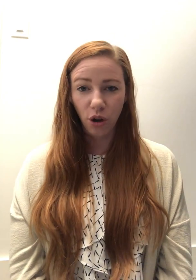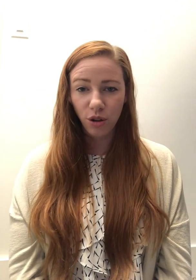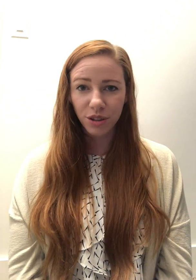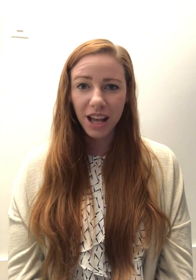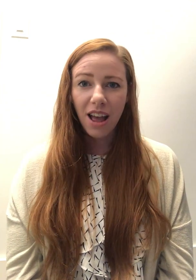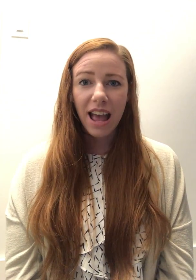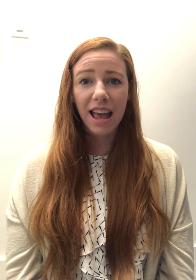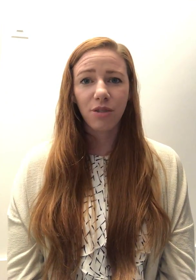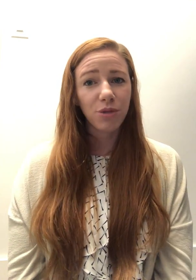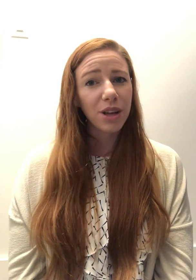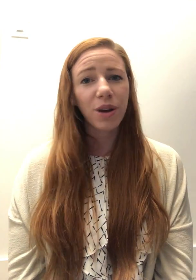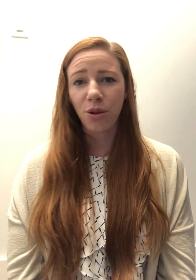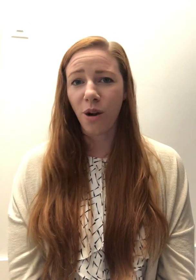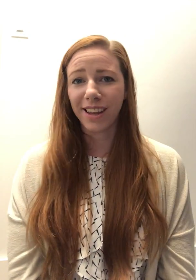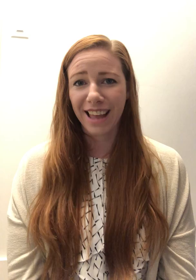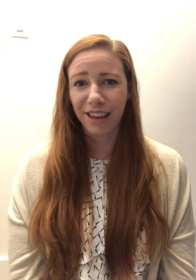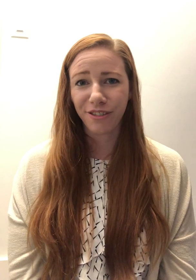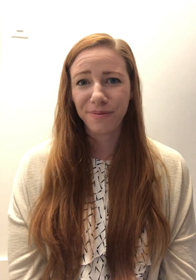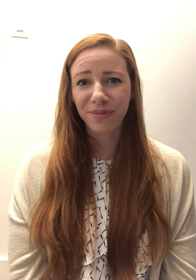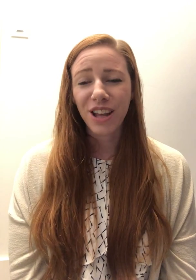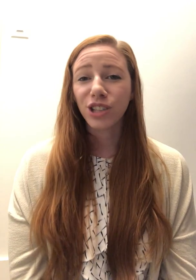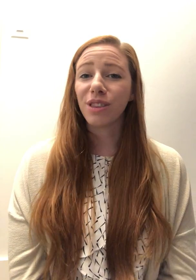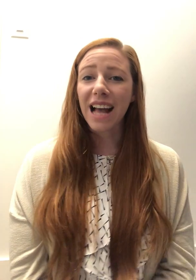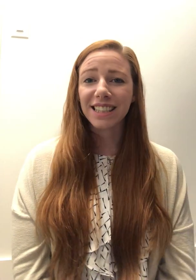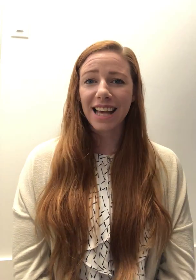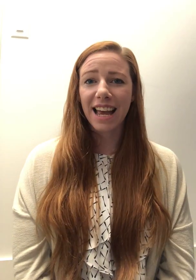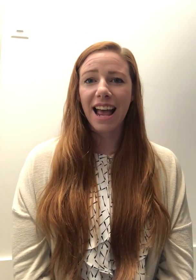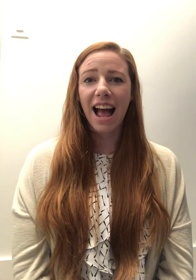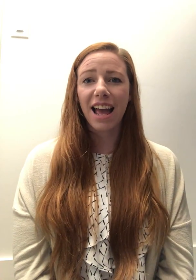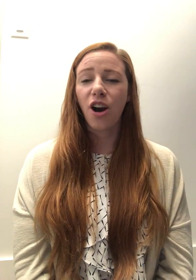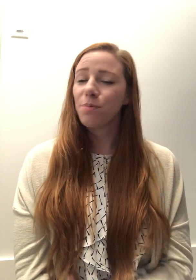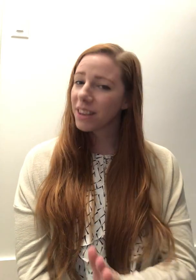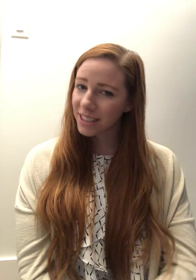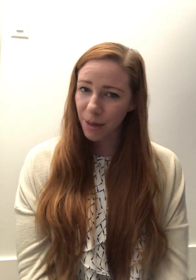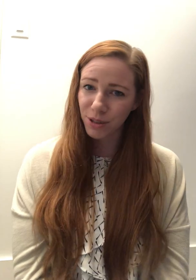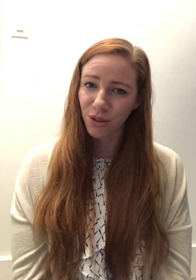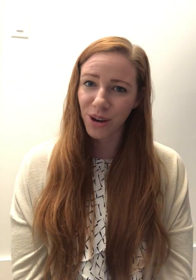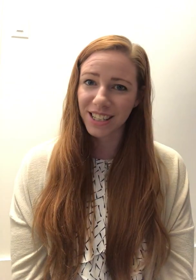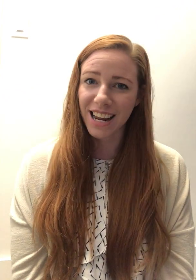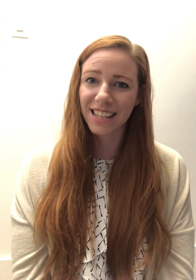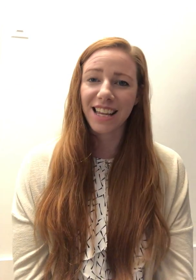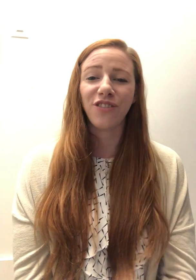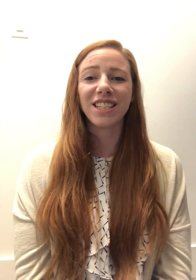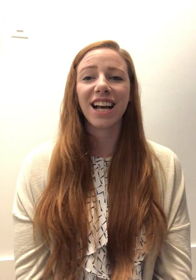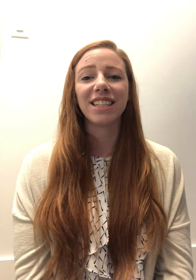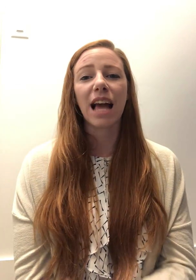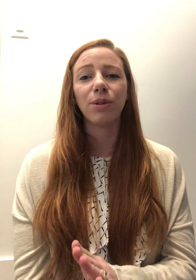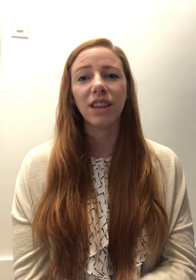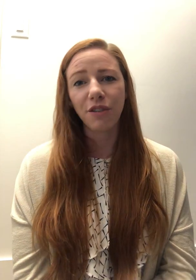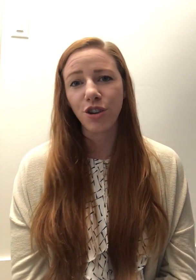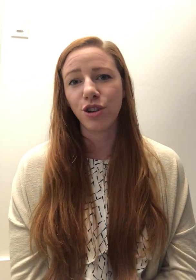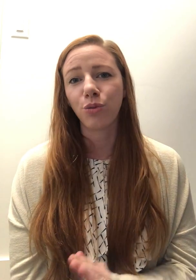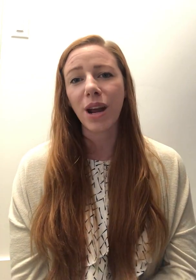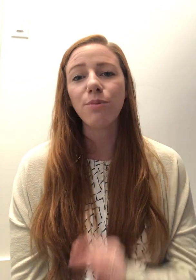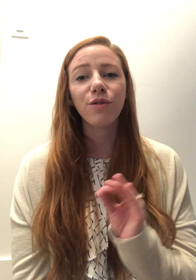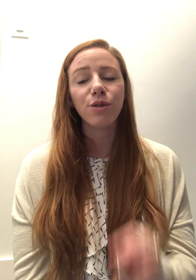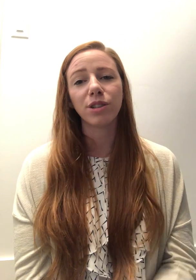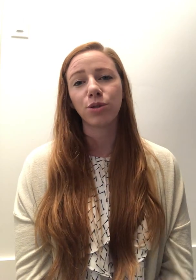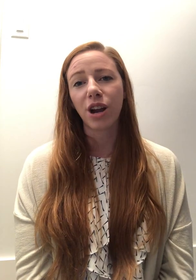goals and really what you want in life. So that said, I hope that this episode resonates. If it does, I would love for you to rate, review, and subscribe